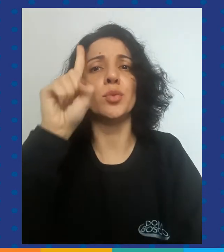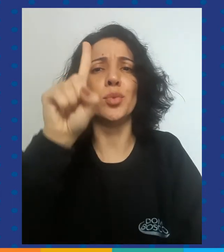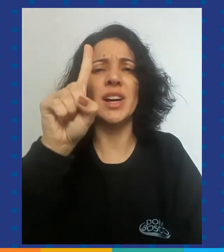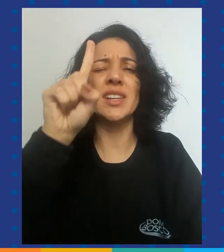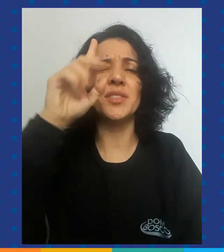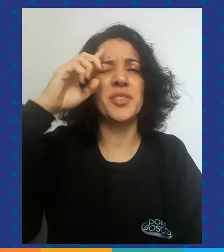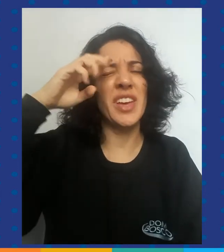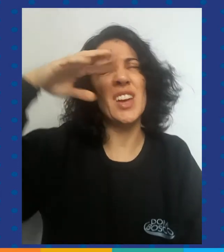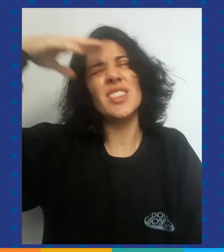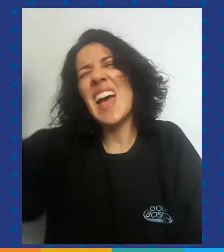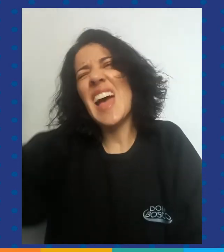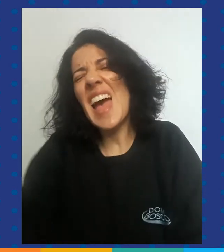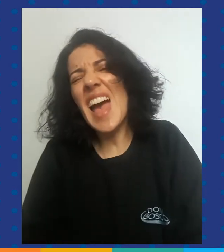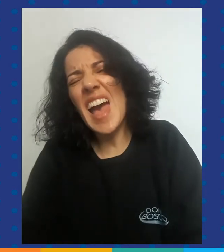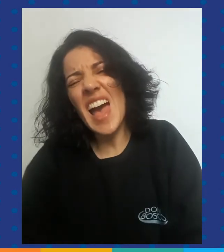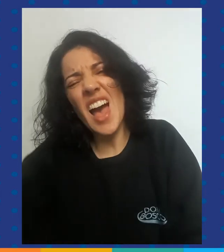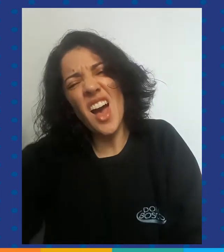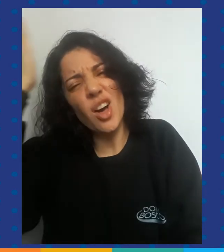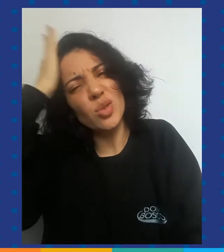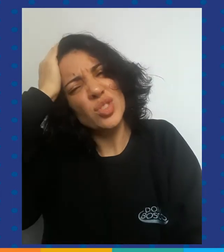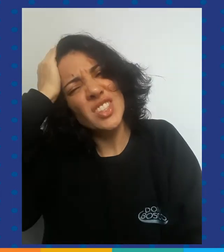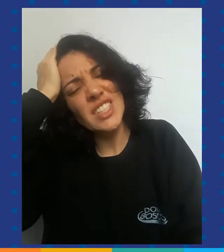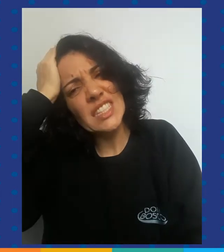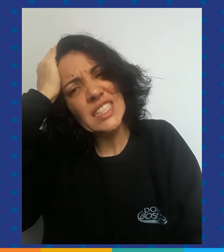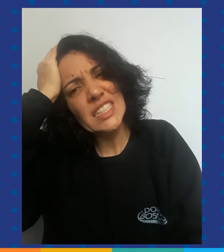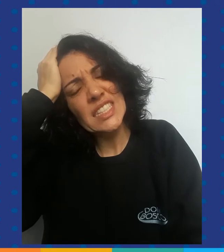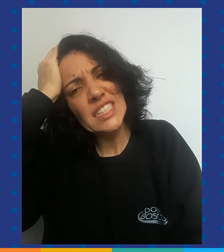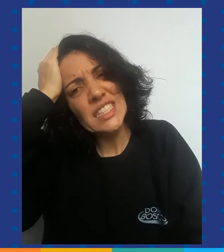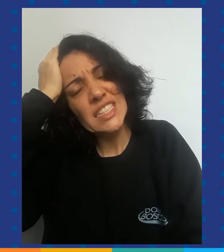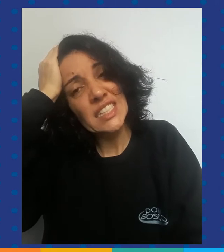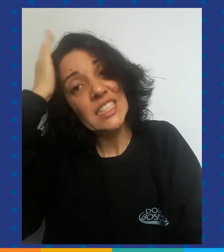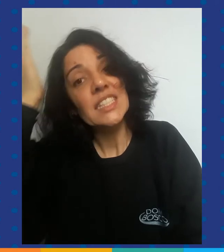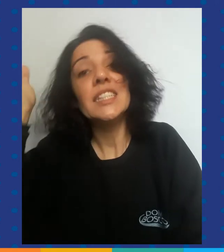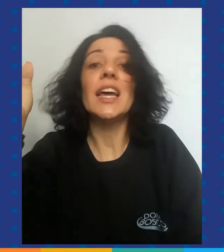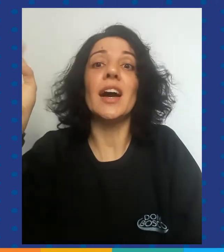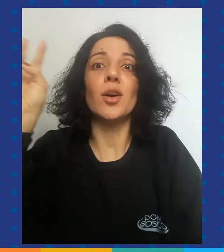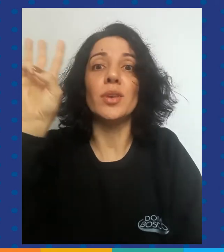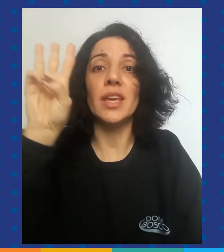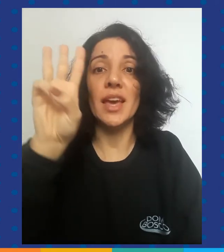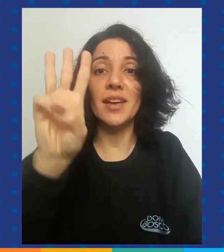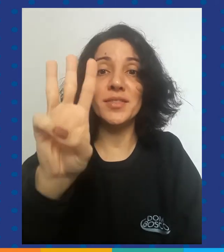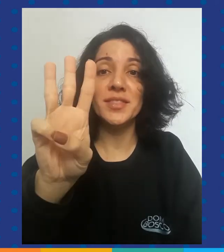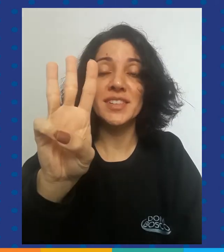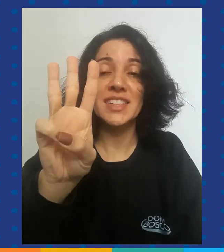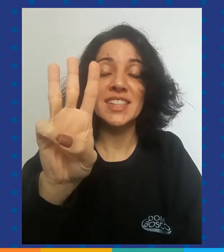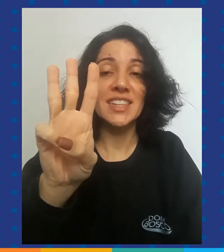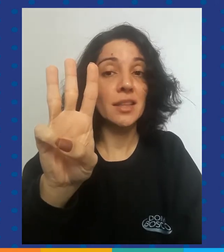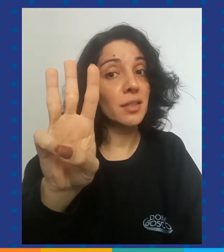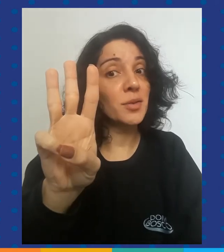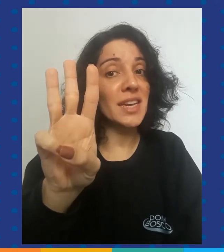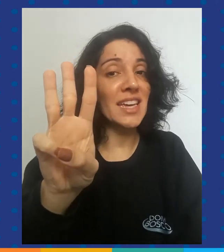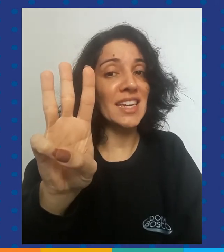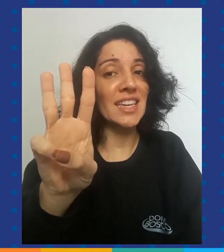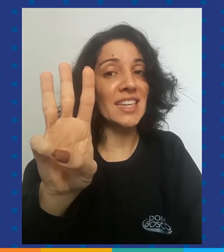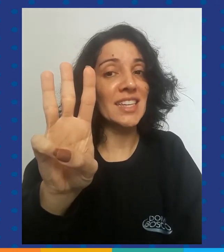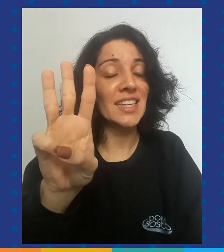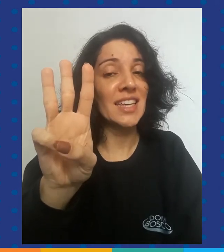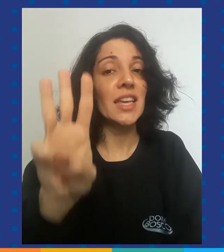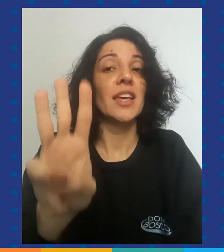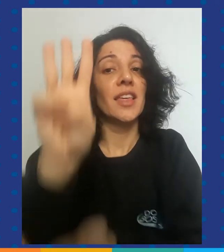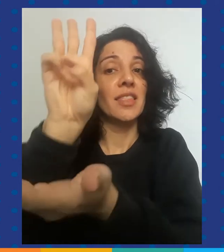and one fell out. Now, we have three.